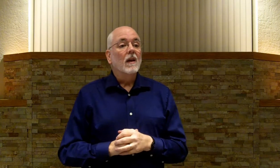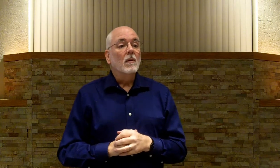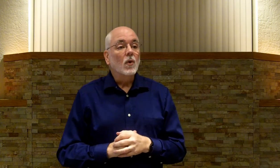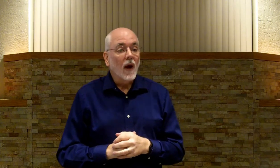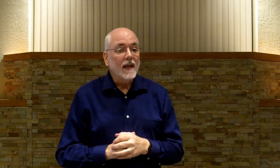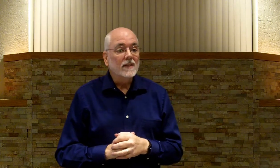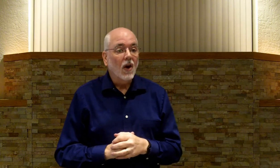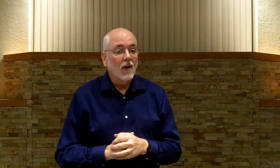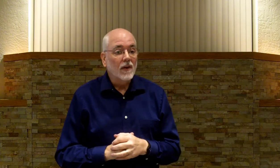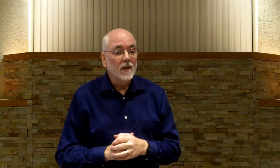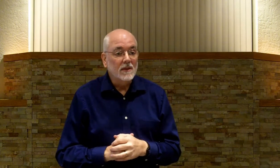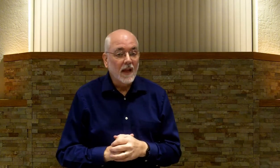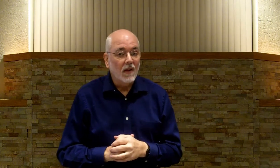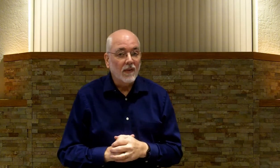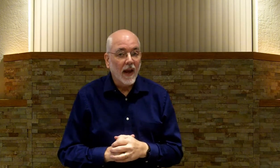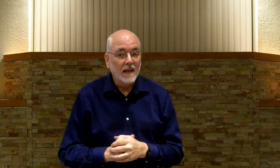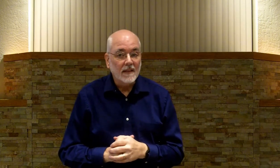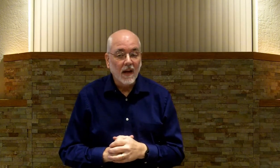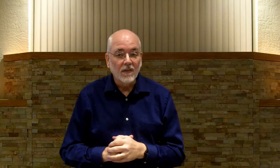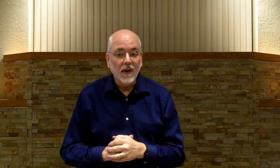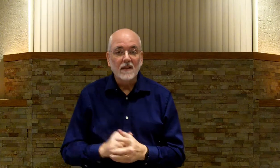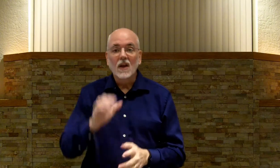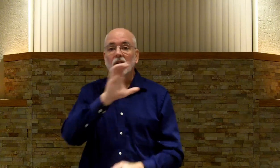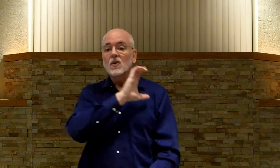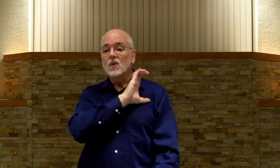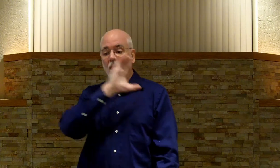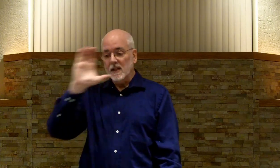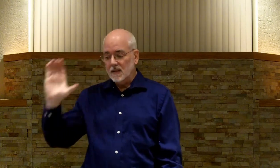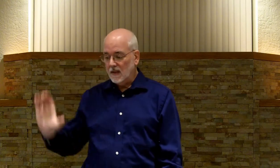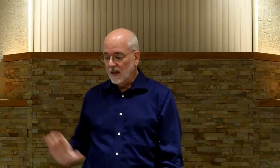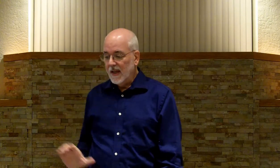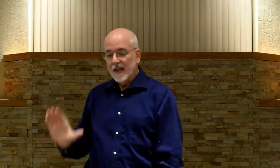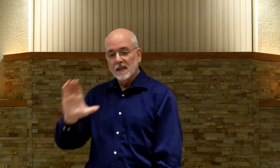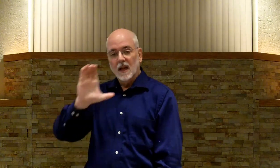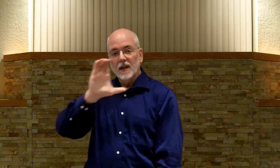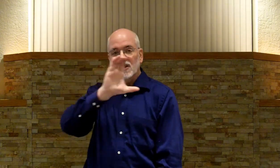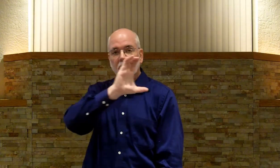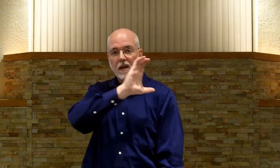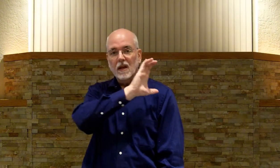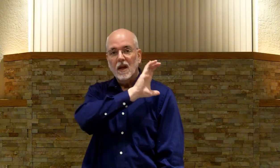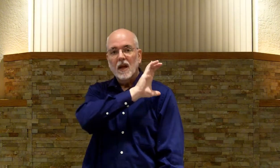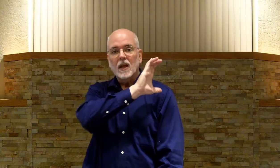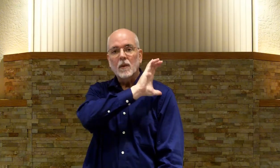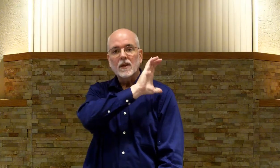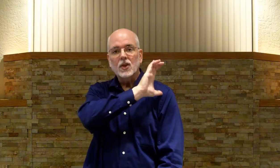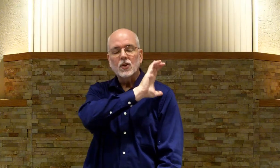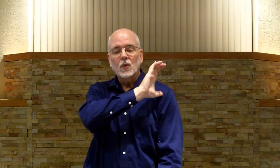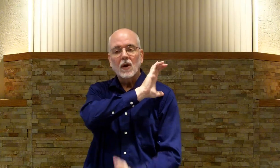Christ offered himself as a sacrifice. Christ. It's the letter C. Coming at the shoulder